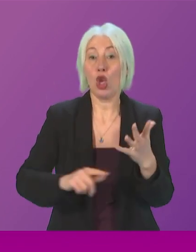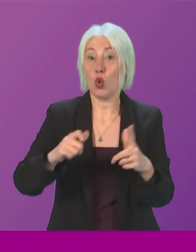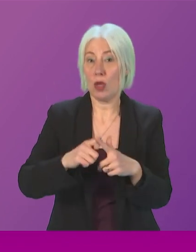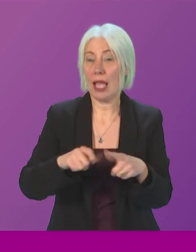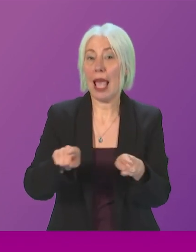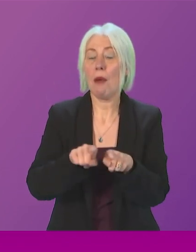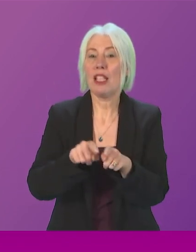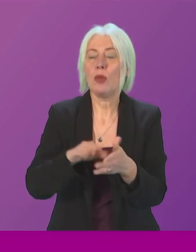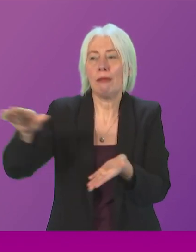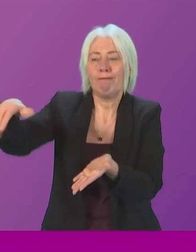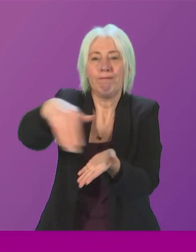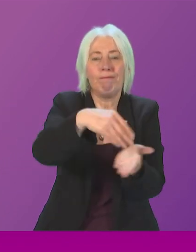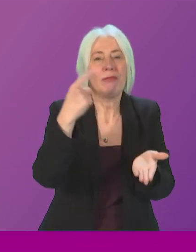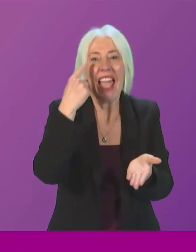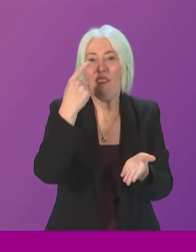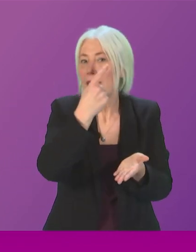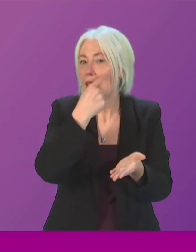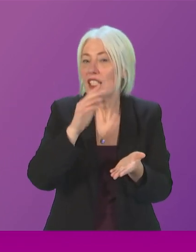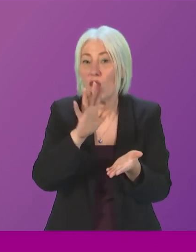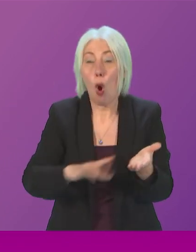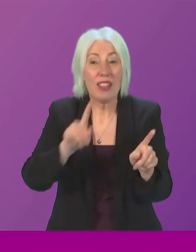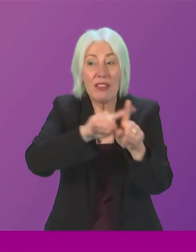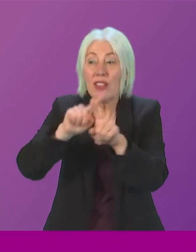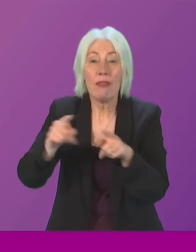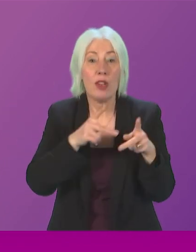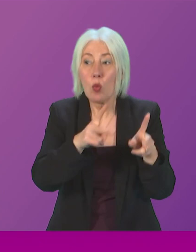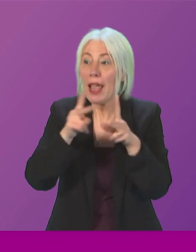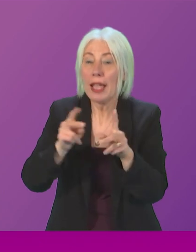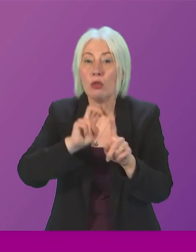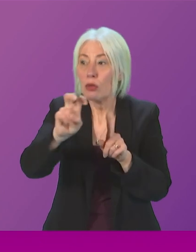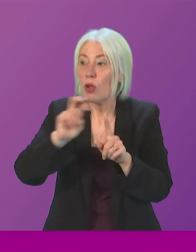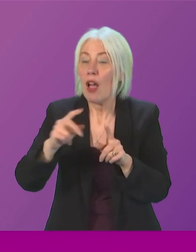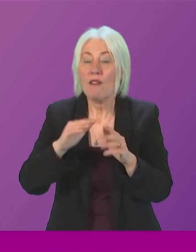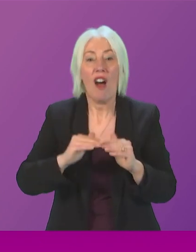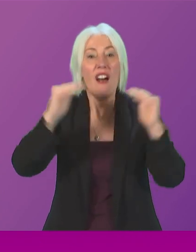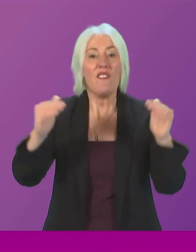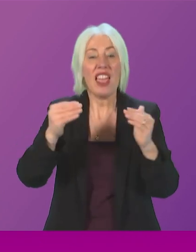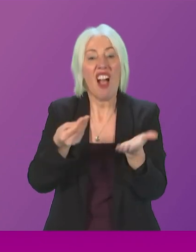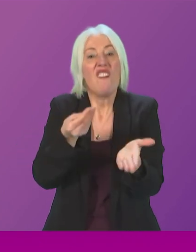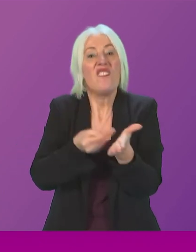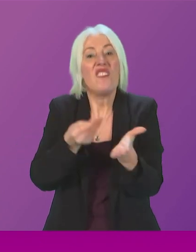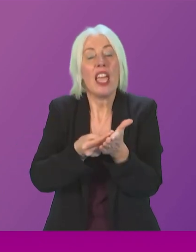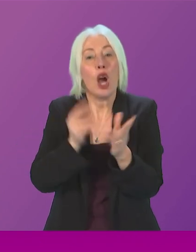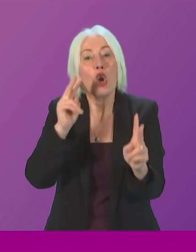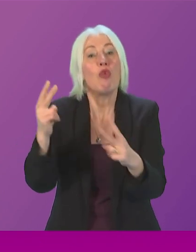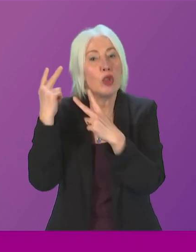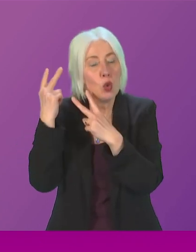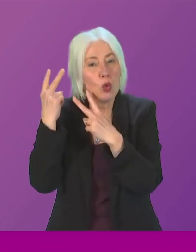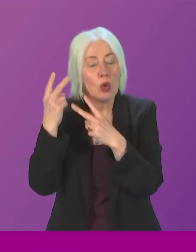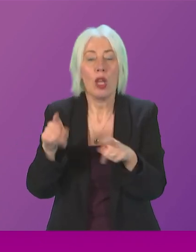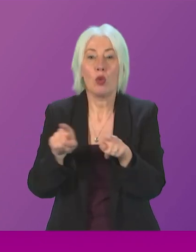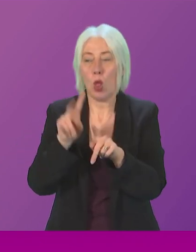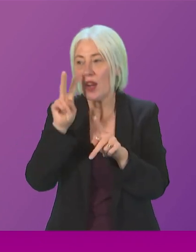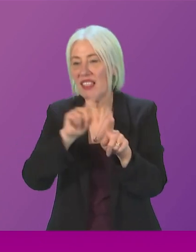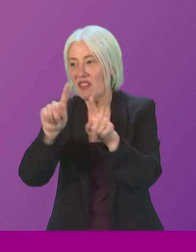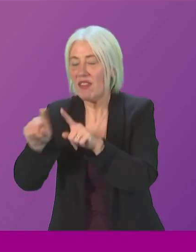officials to gather evidence right across transport modes for the fair fares review and to inform future proposals while of course encouraging